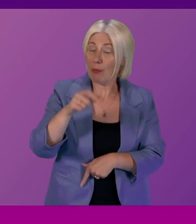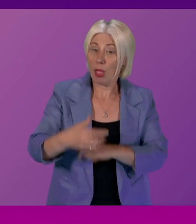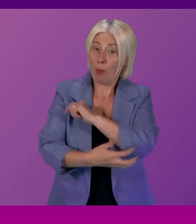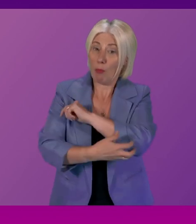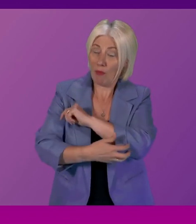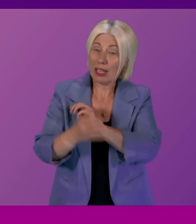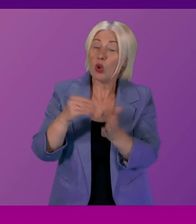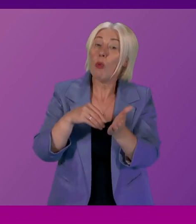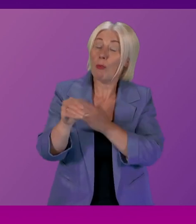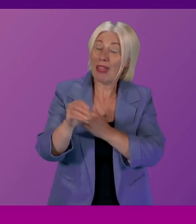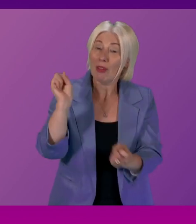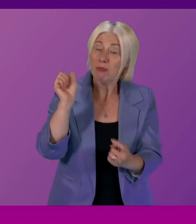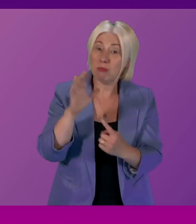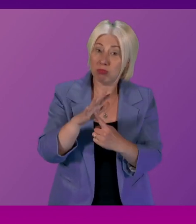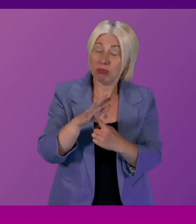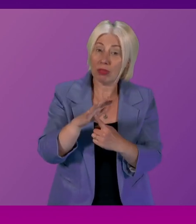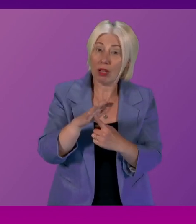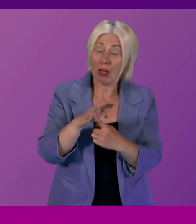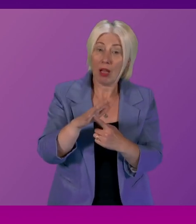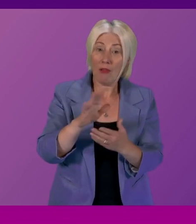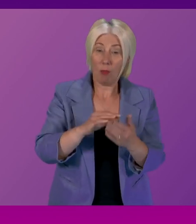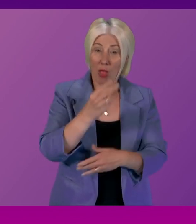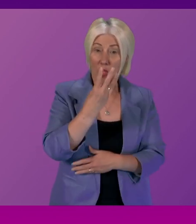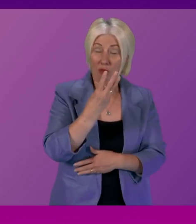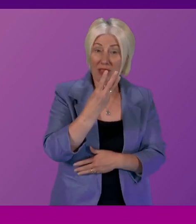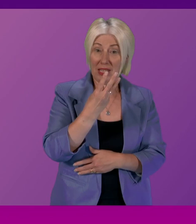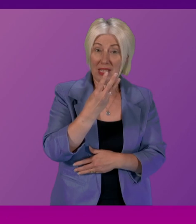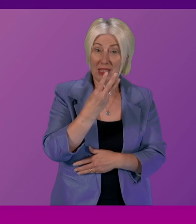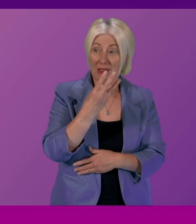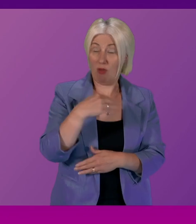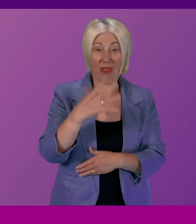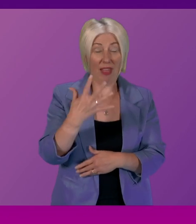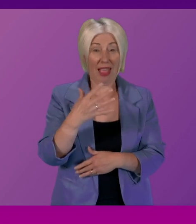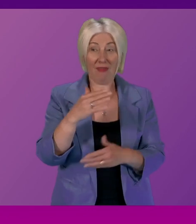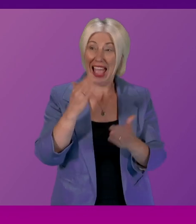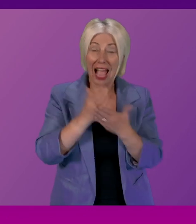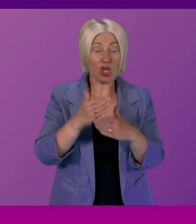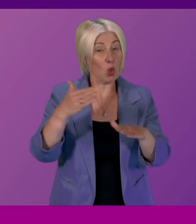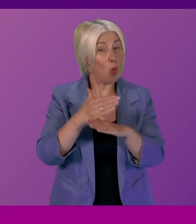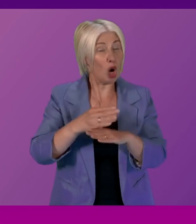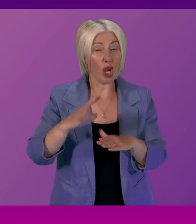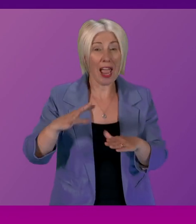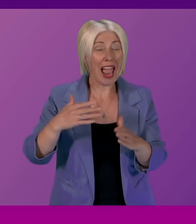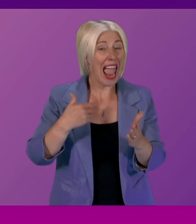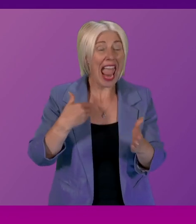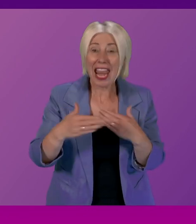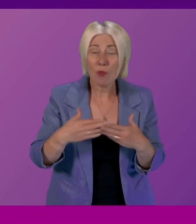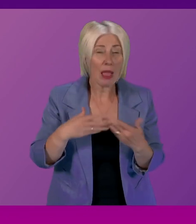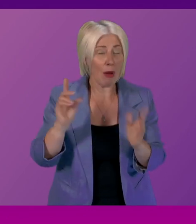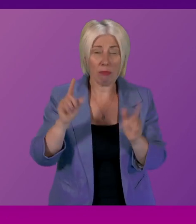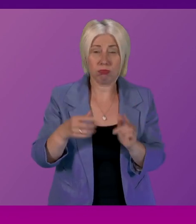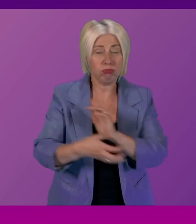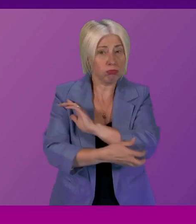pay for essentials with three in five whom are already working families so it's a significant intervention it's why we add our